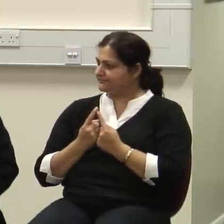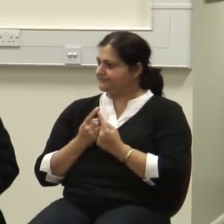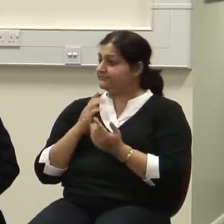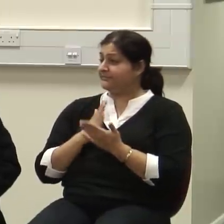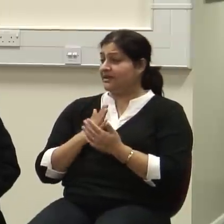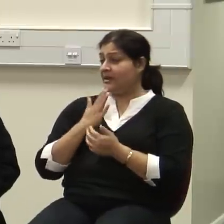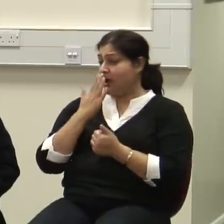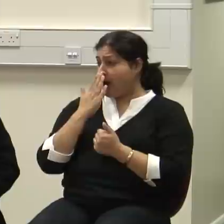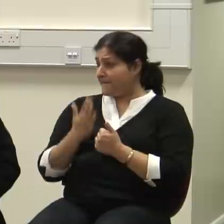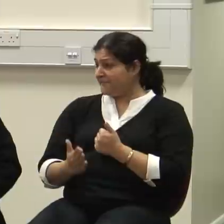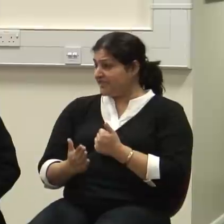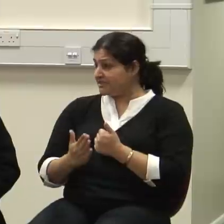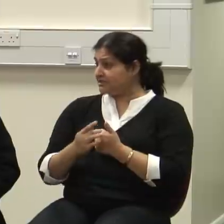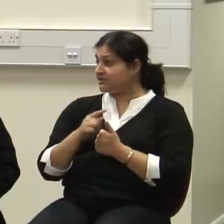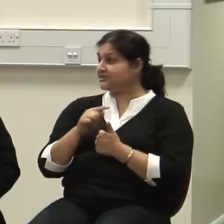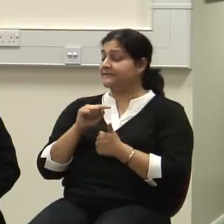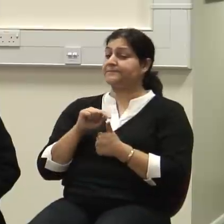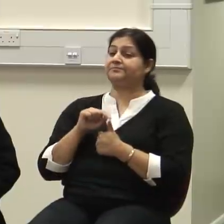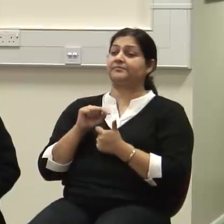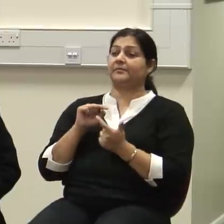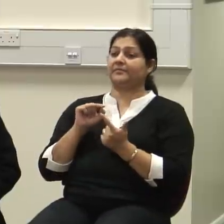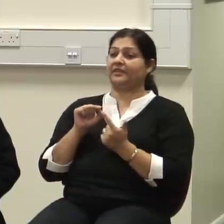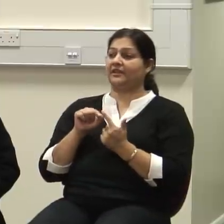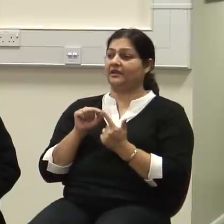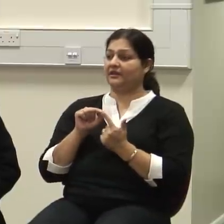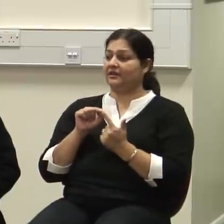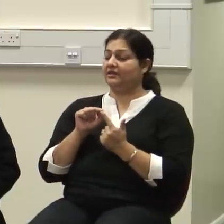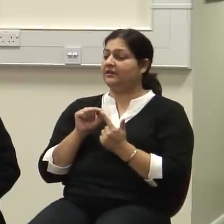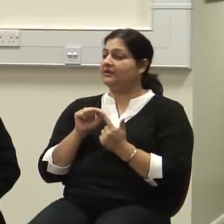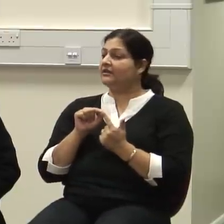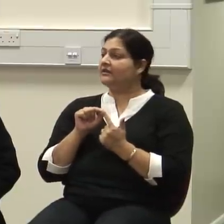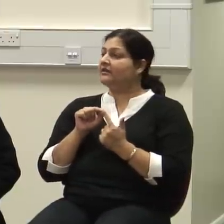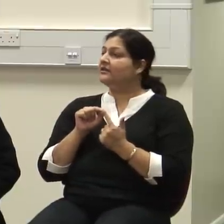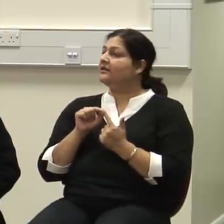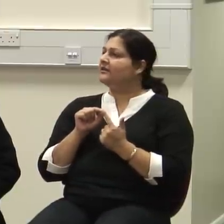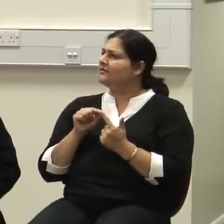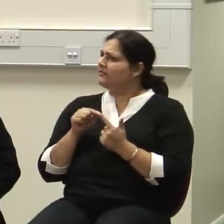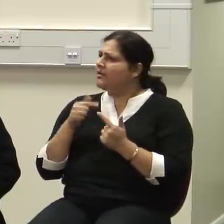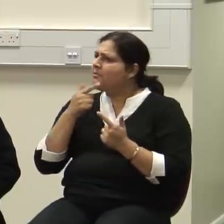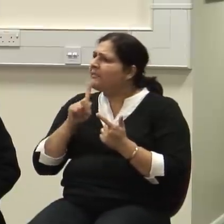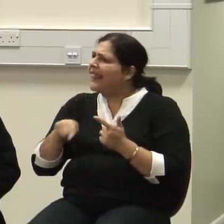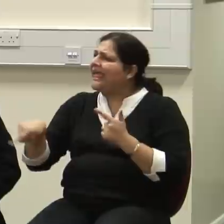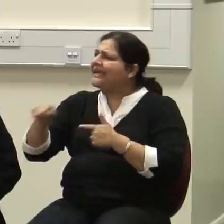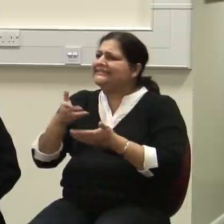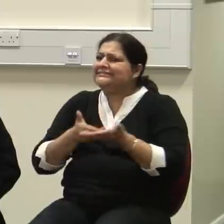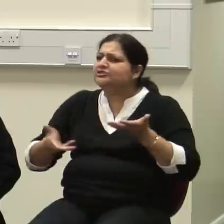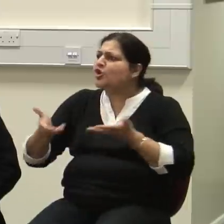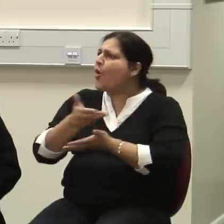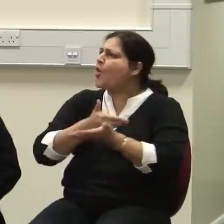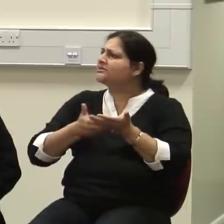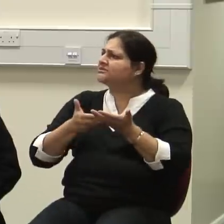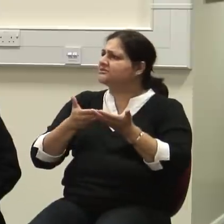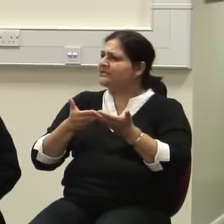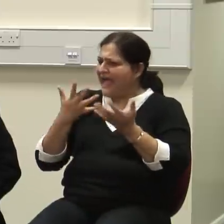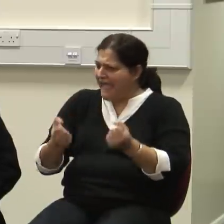uppermost in many ways and in the public discourse and dialogue of newspapers and